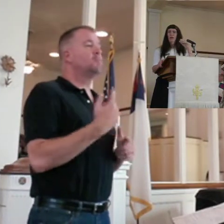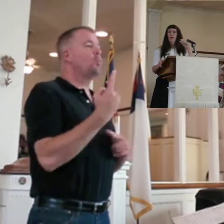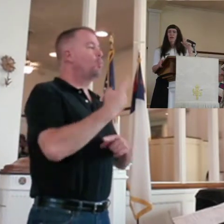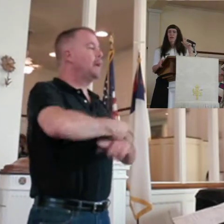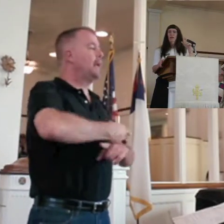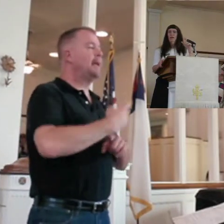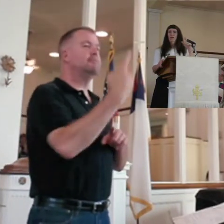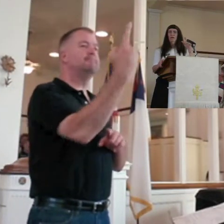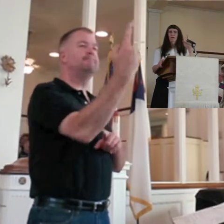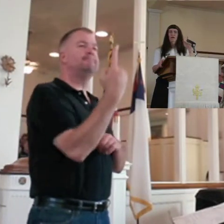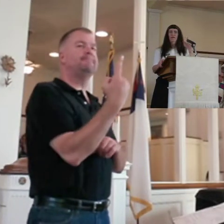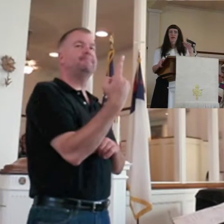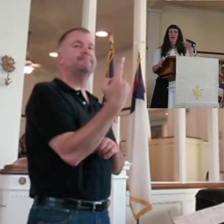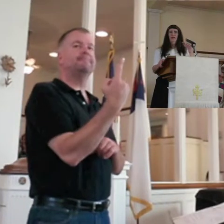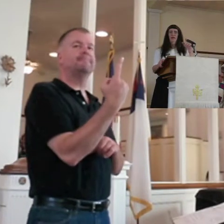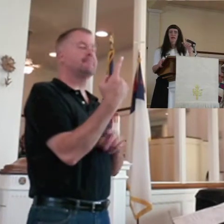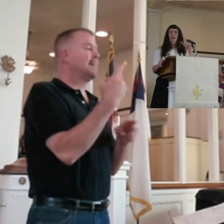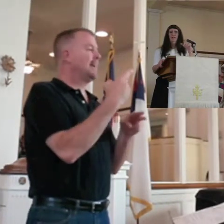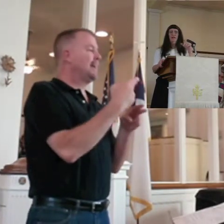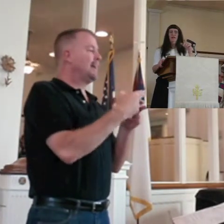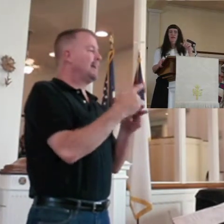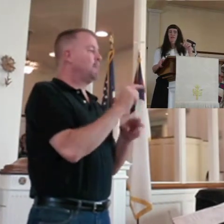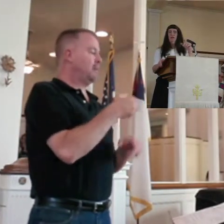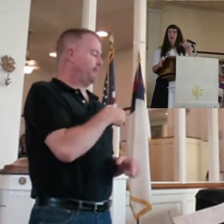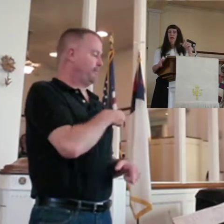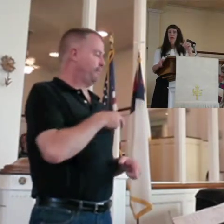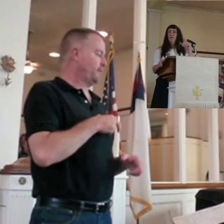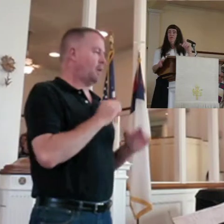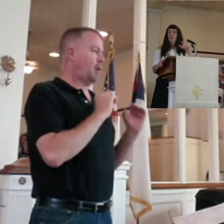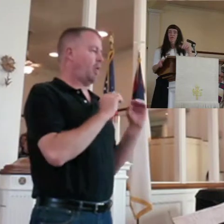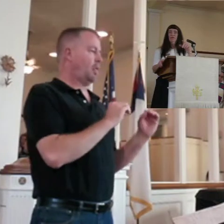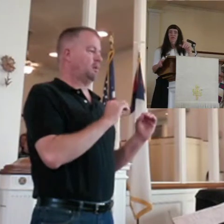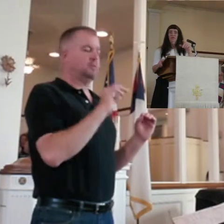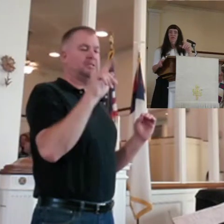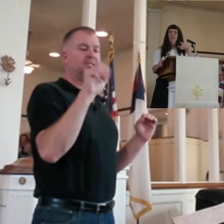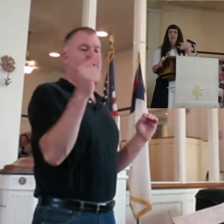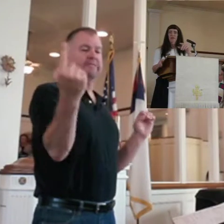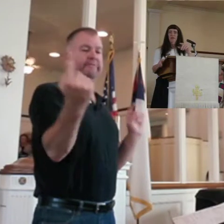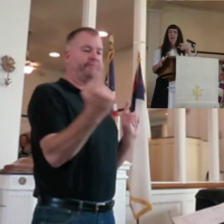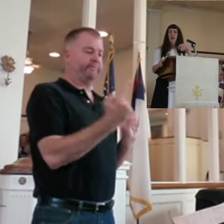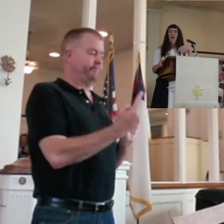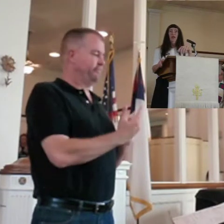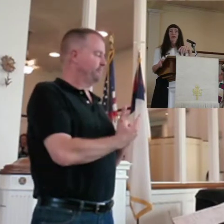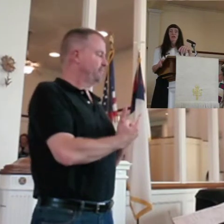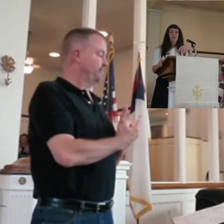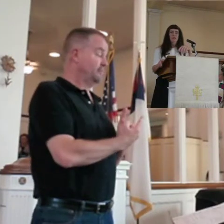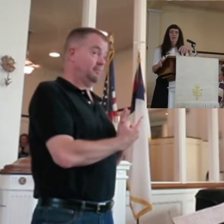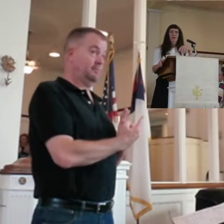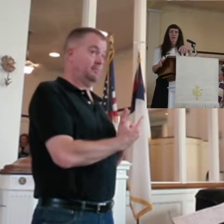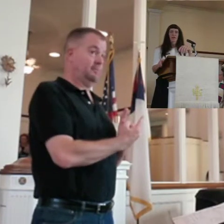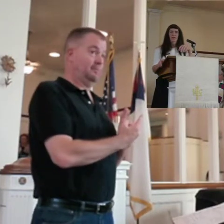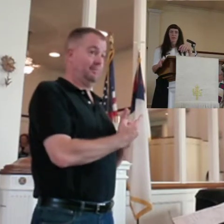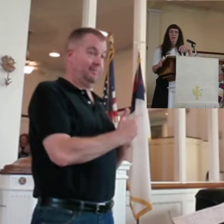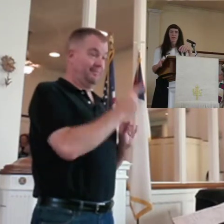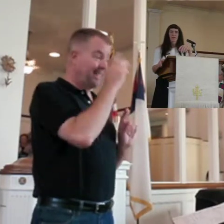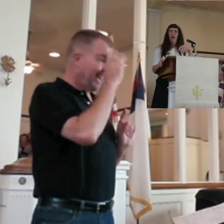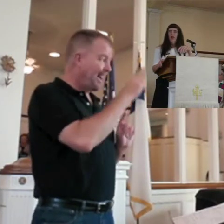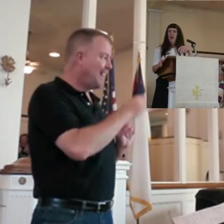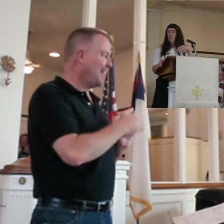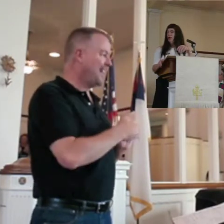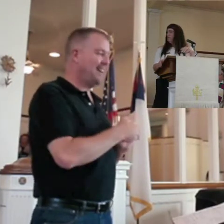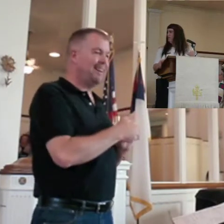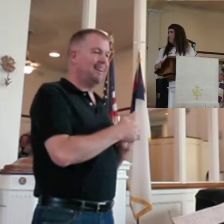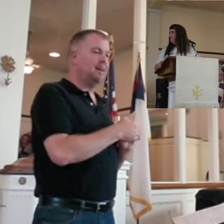came here one day and I didn't have a name tag on. Reverend Steve, I think it was about the fifth or sixth time I came, greeted me